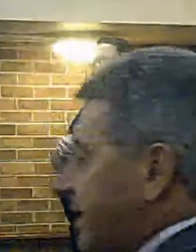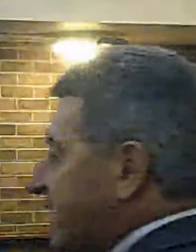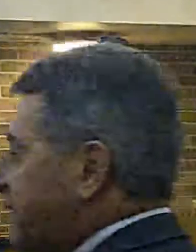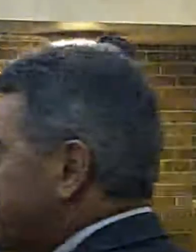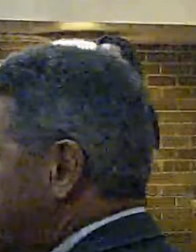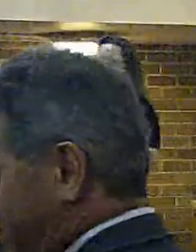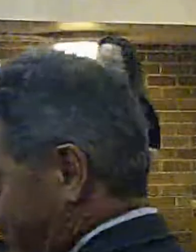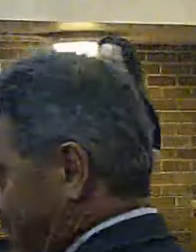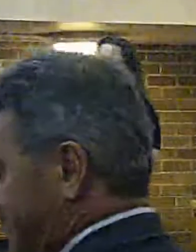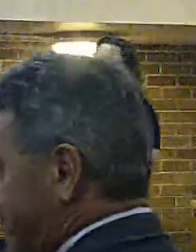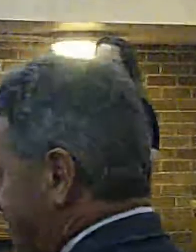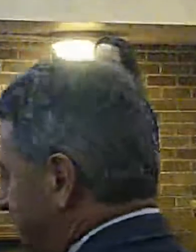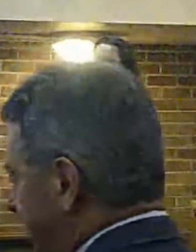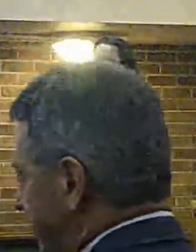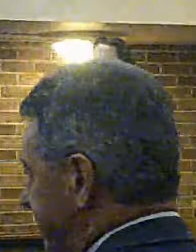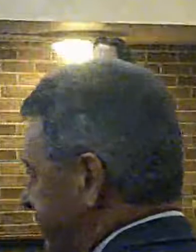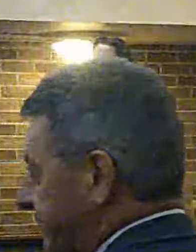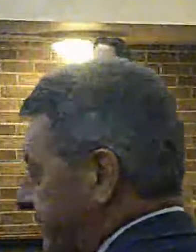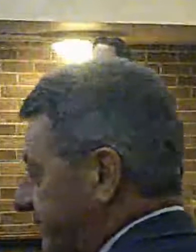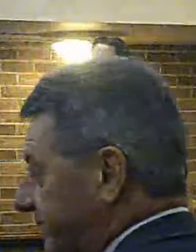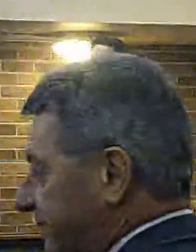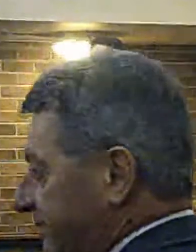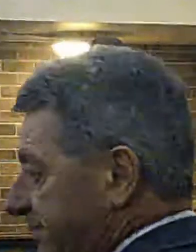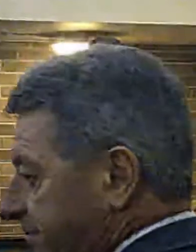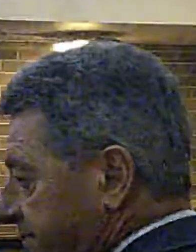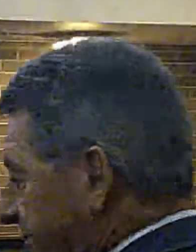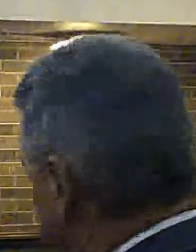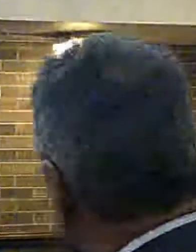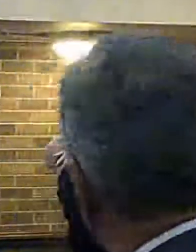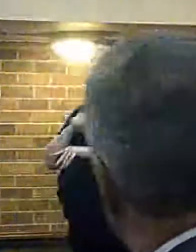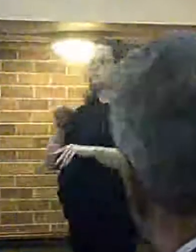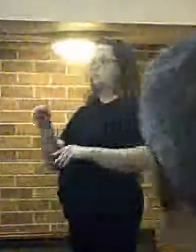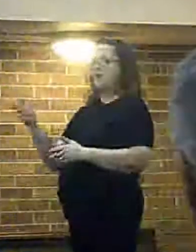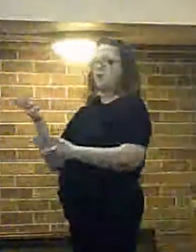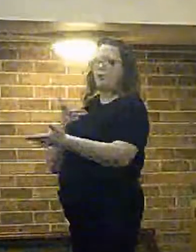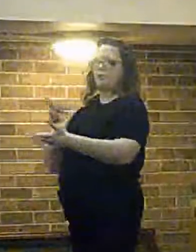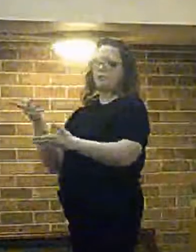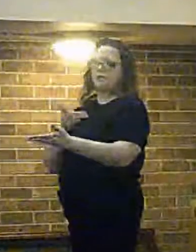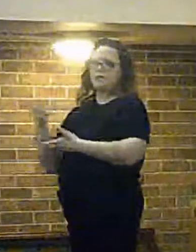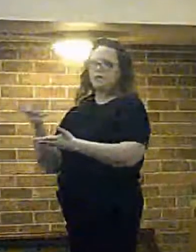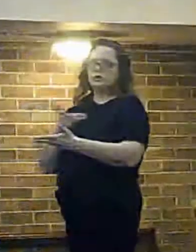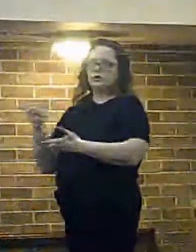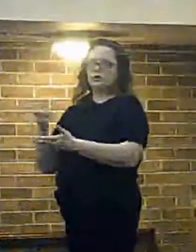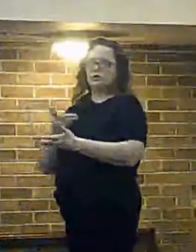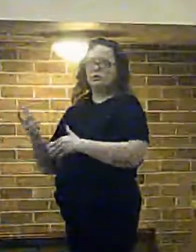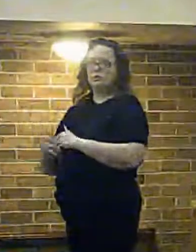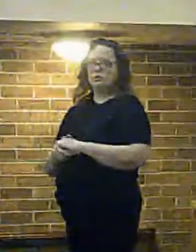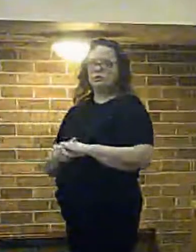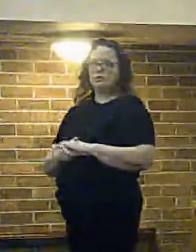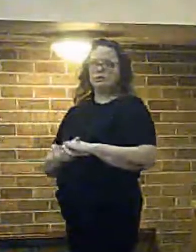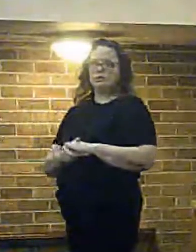Why aren't they here? Because it's not their consultation, it's ours.